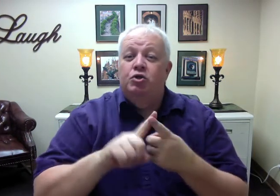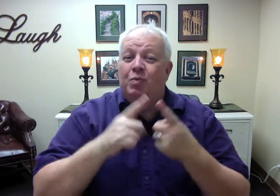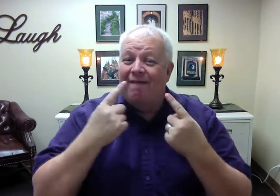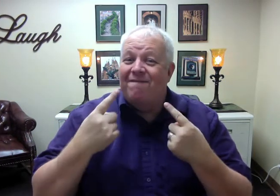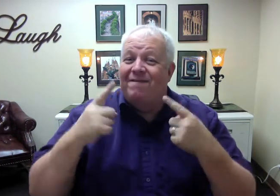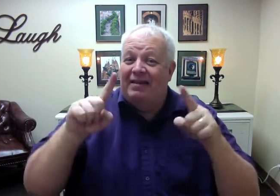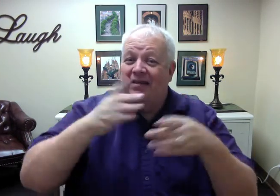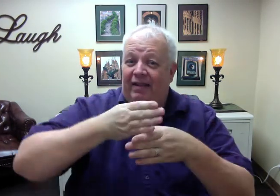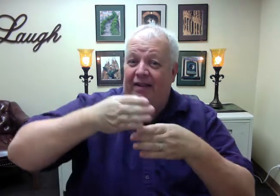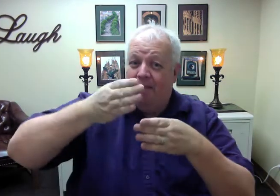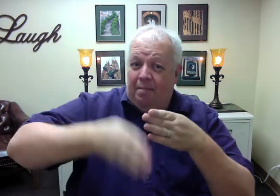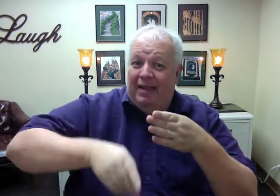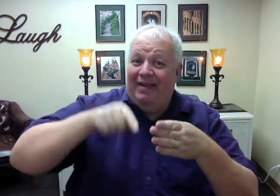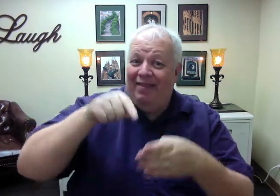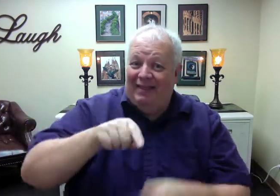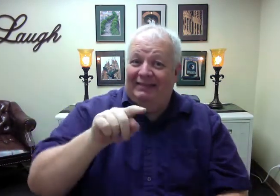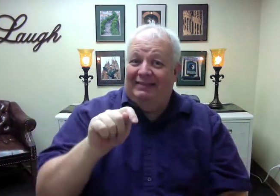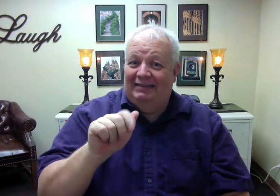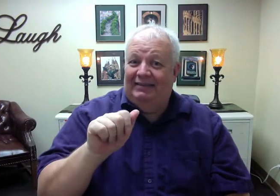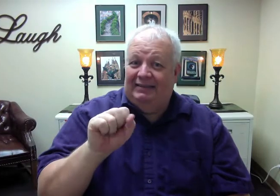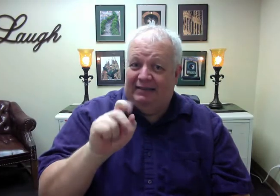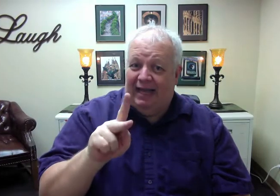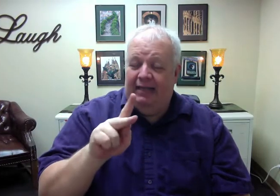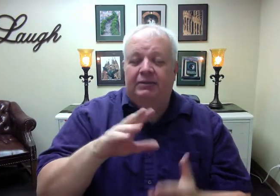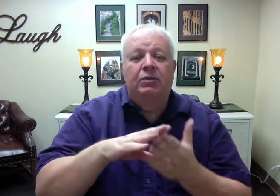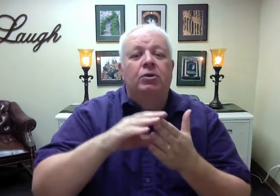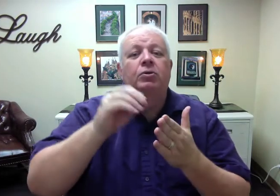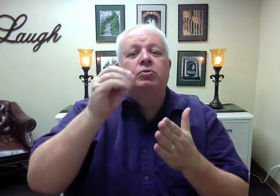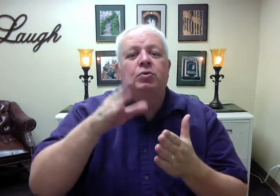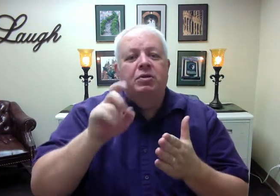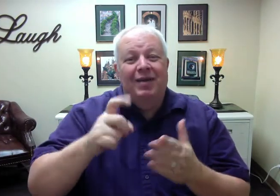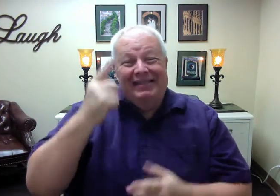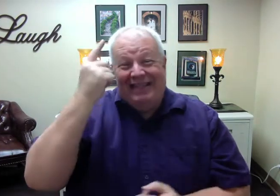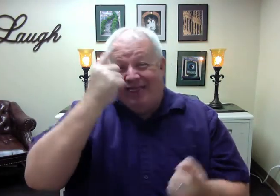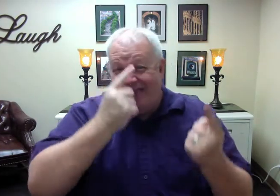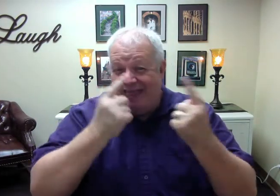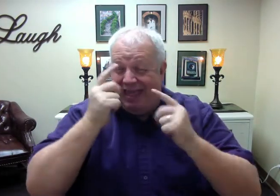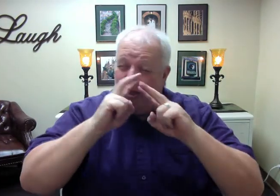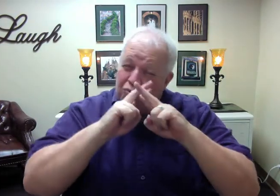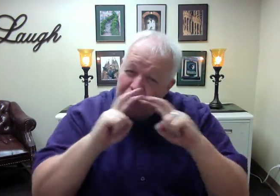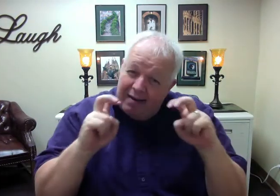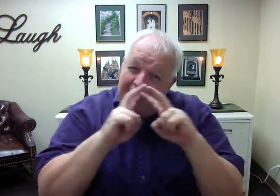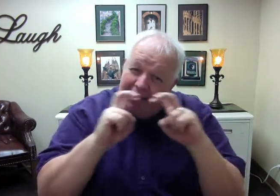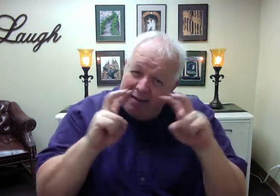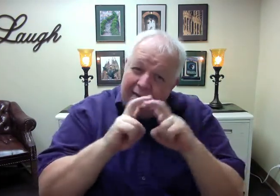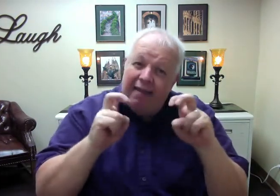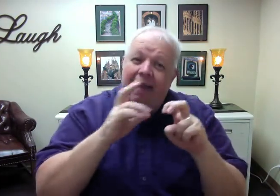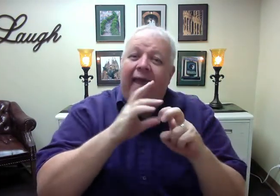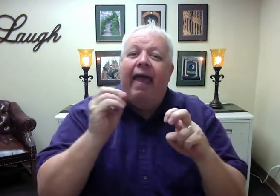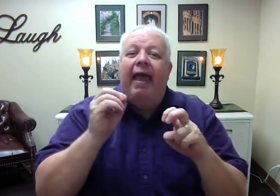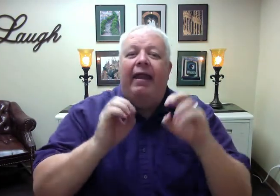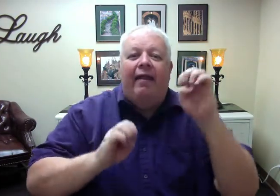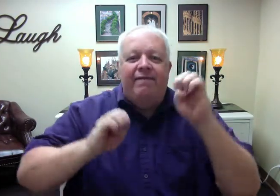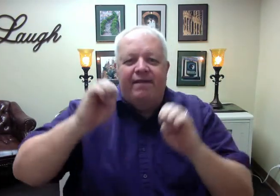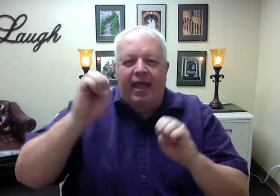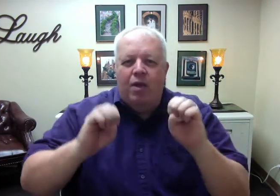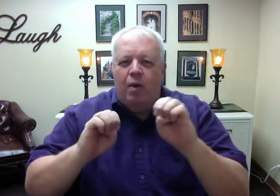complete this task, students must think critically and evaluate various parts of a